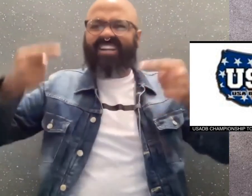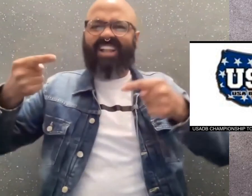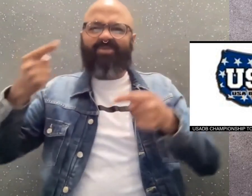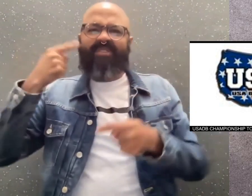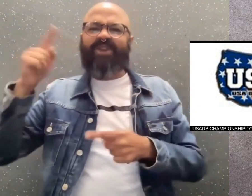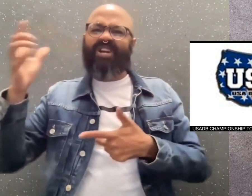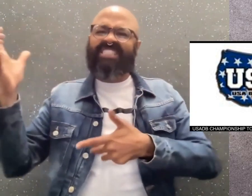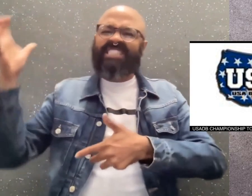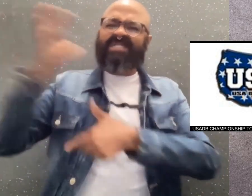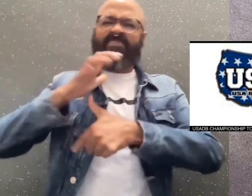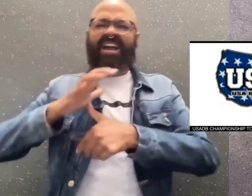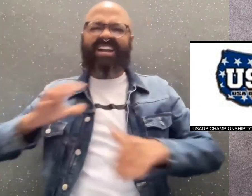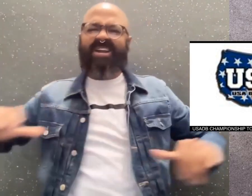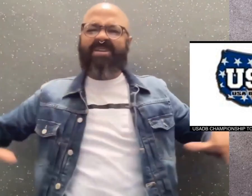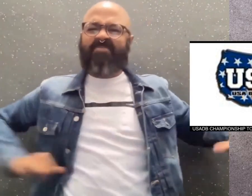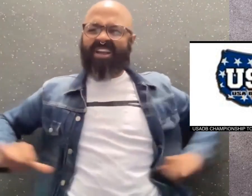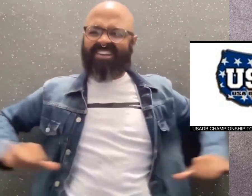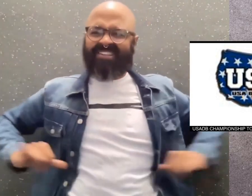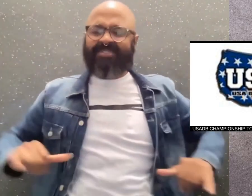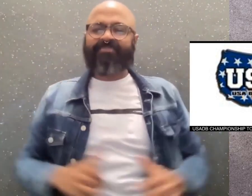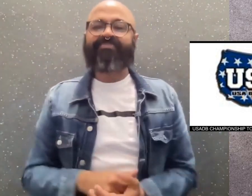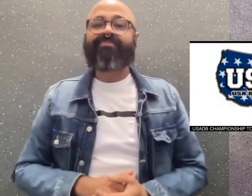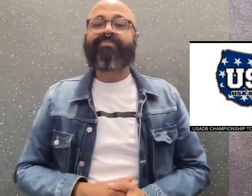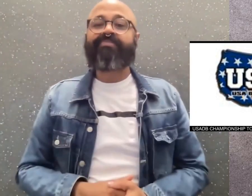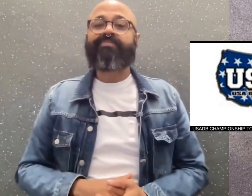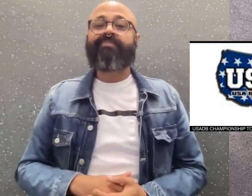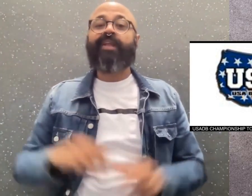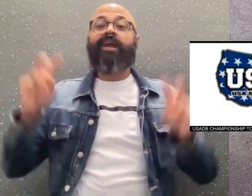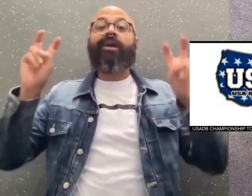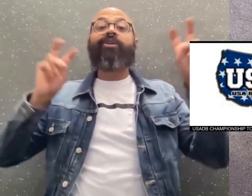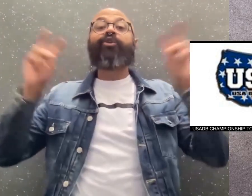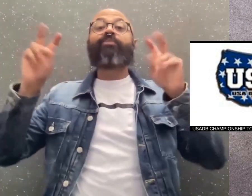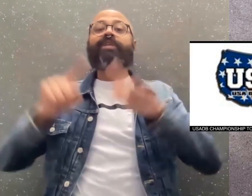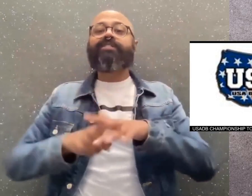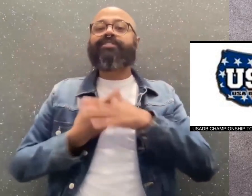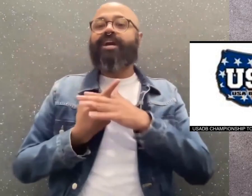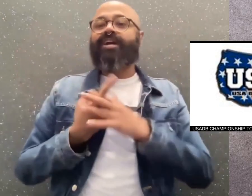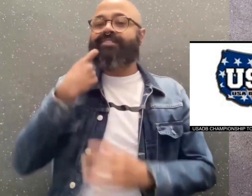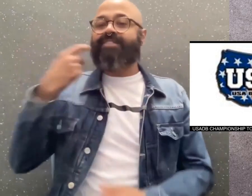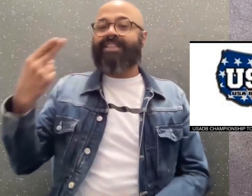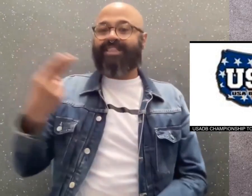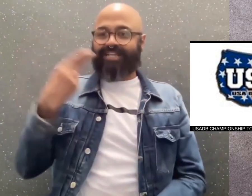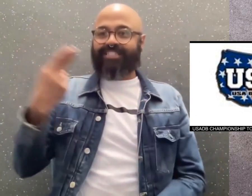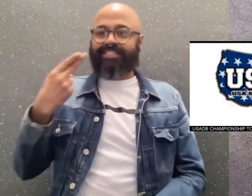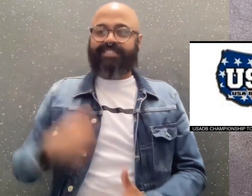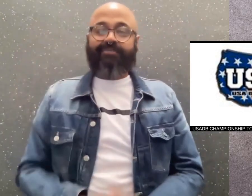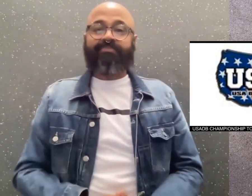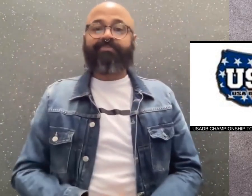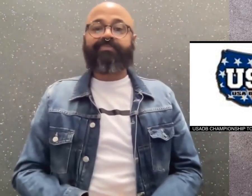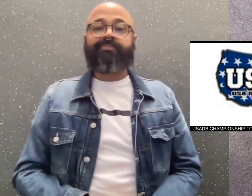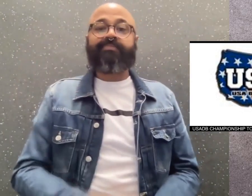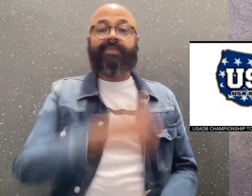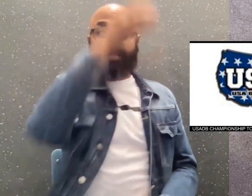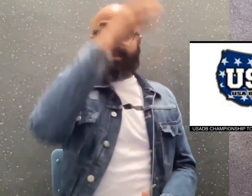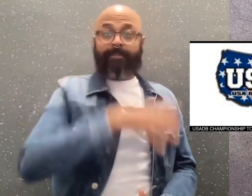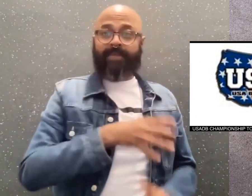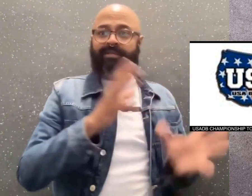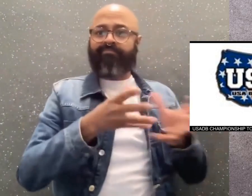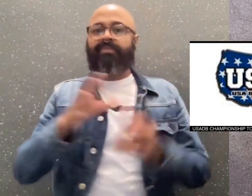it out for championship bragging rights. The tournament started on Thursday. The men's and women's